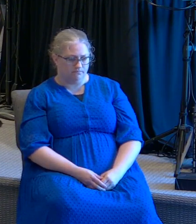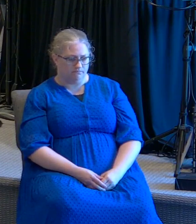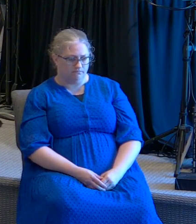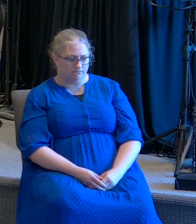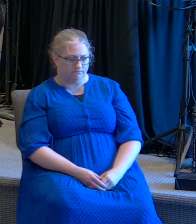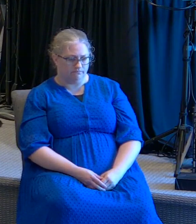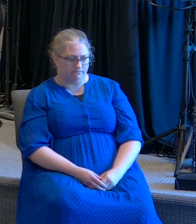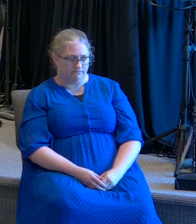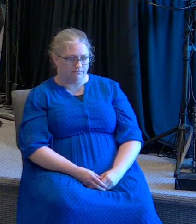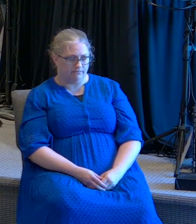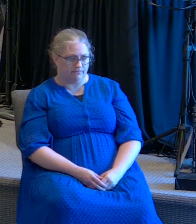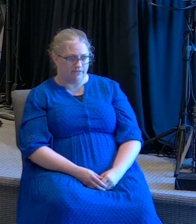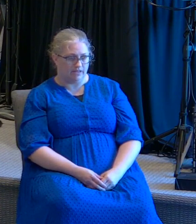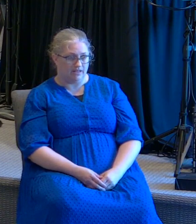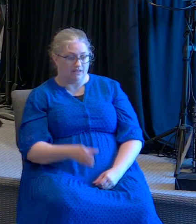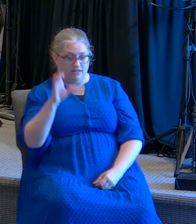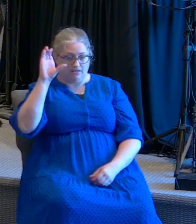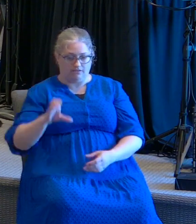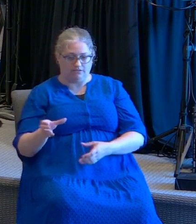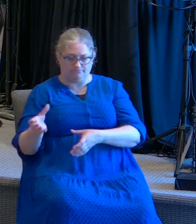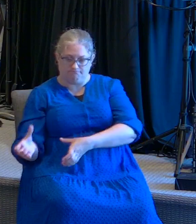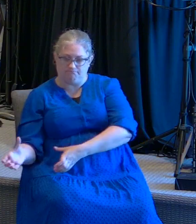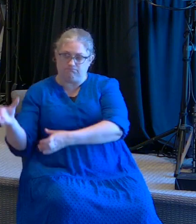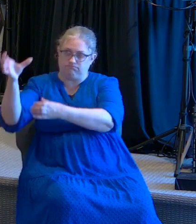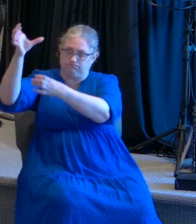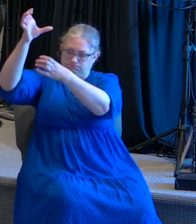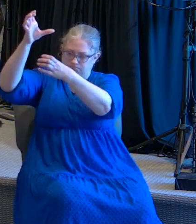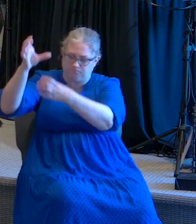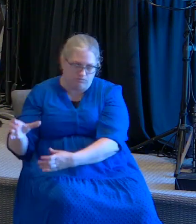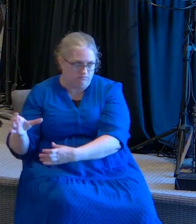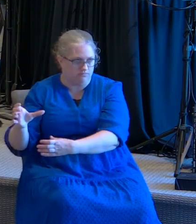they lifted up that cross as it fell in that hole